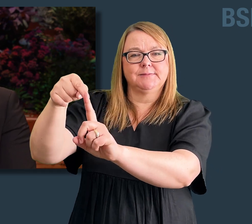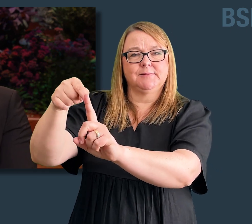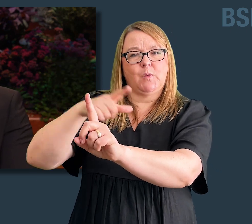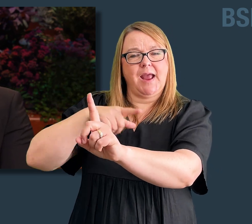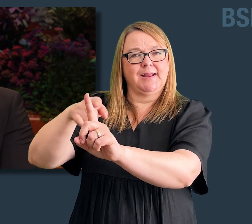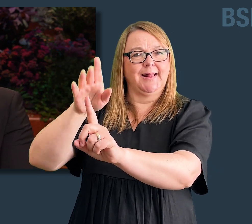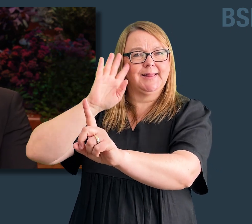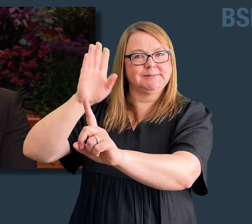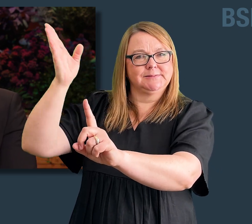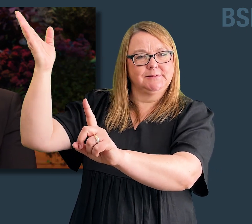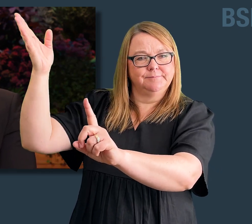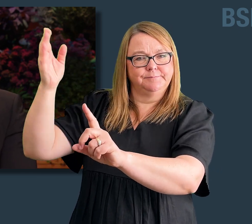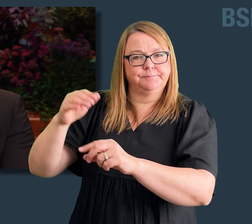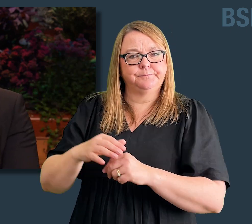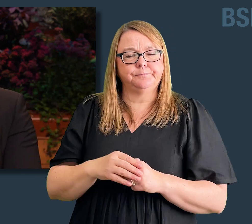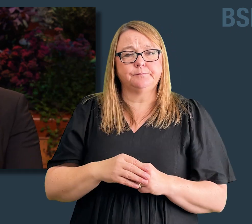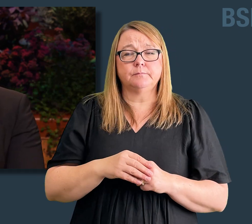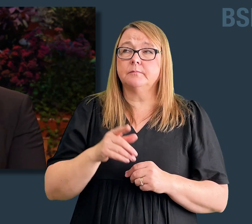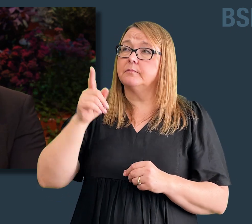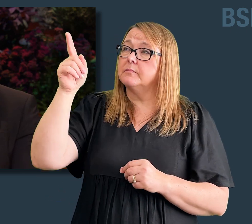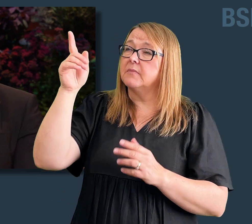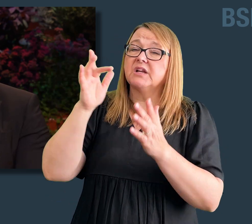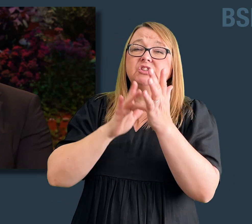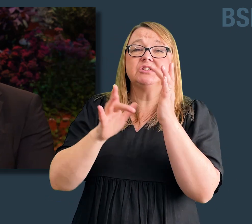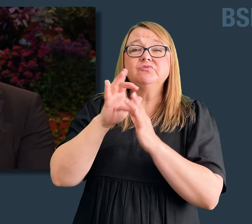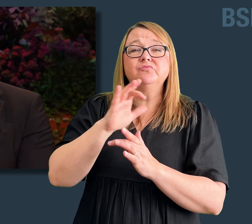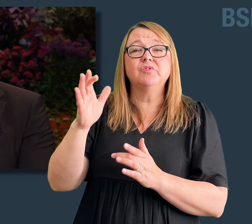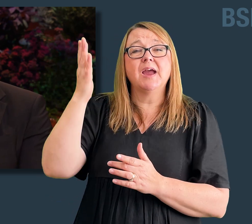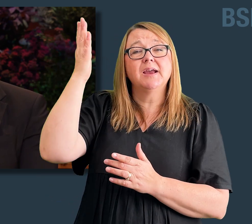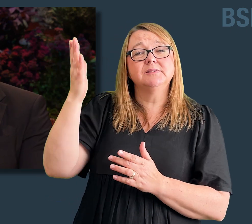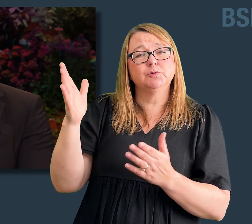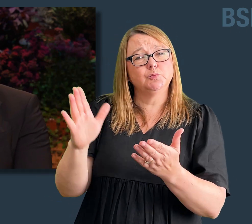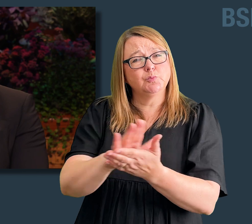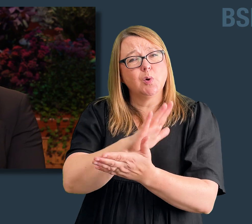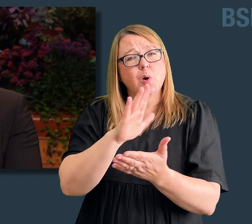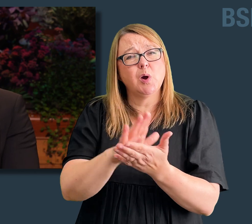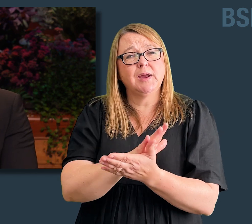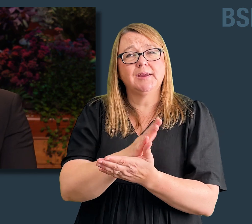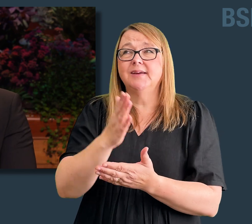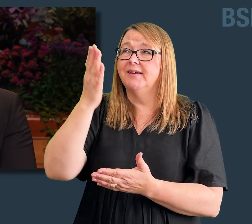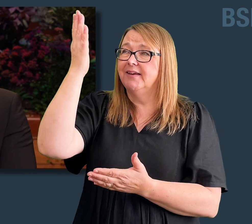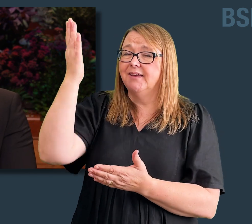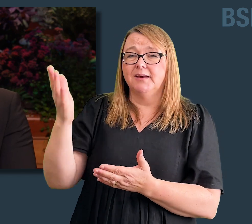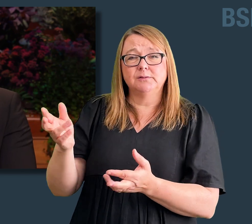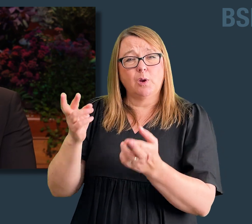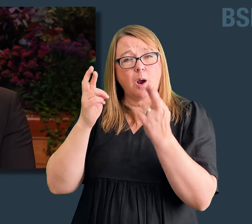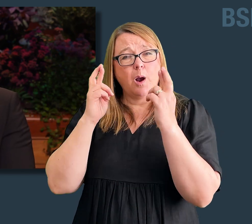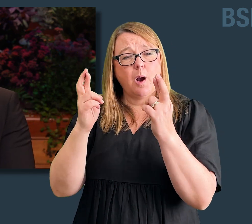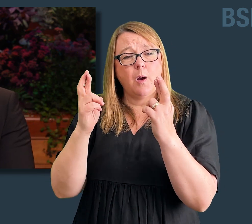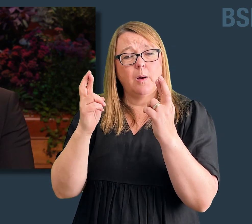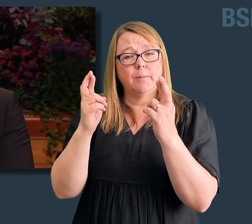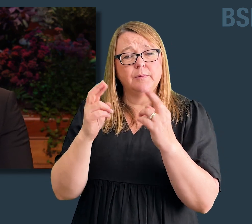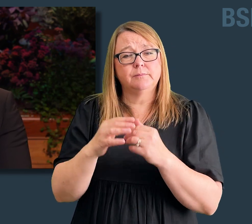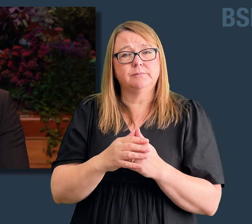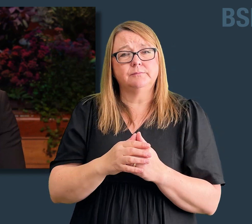listen. This is because Christ is joy. Christ is hope.